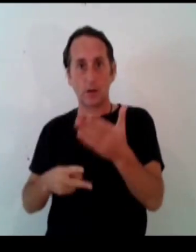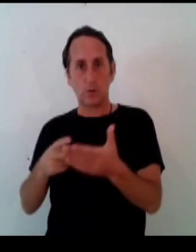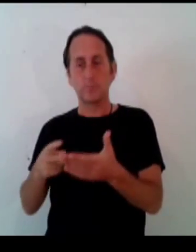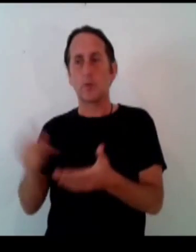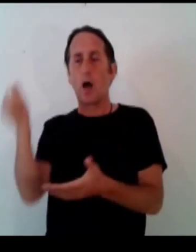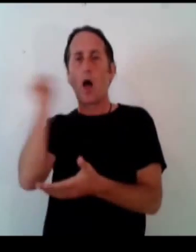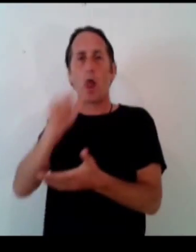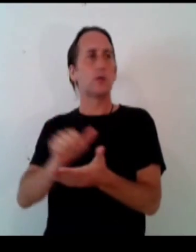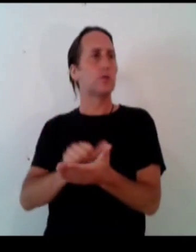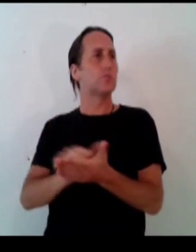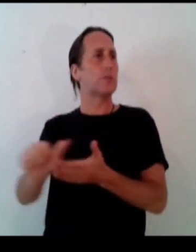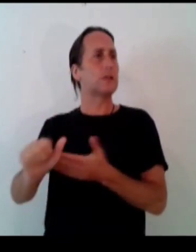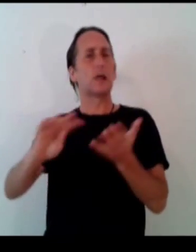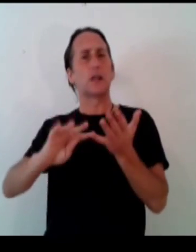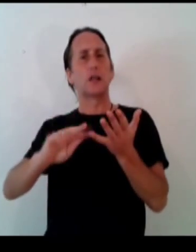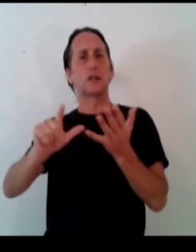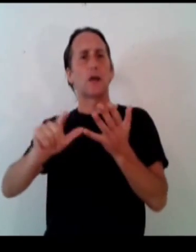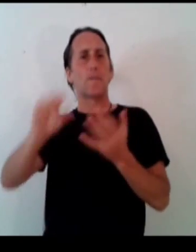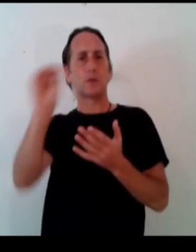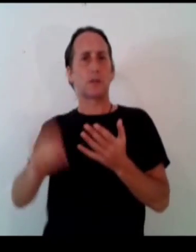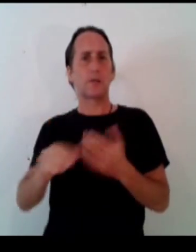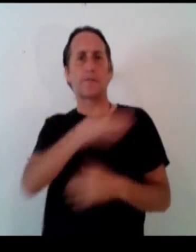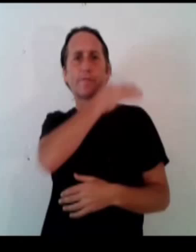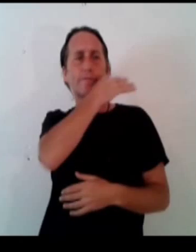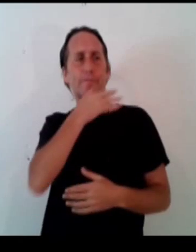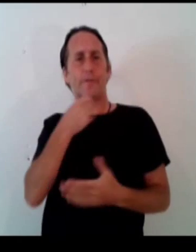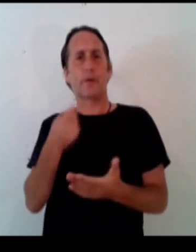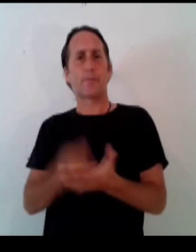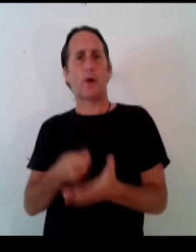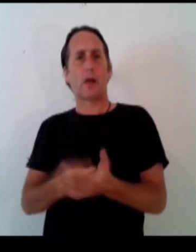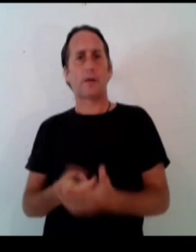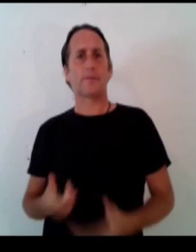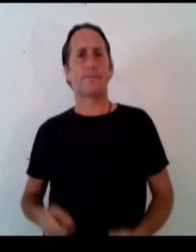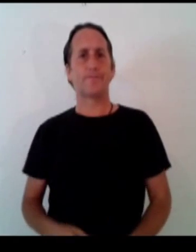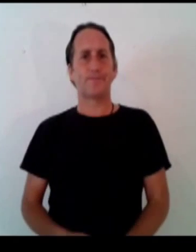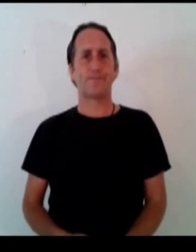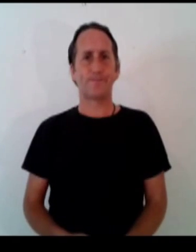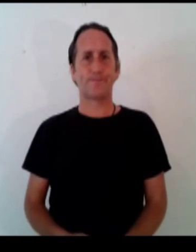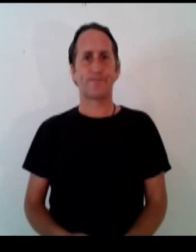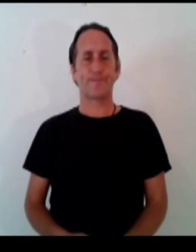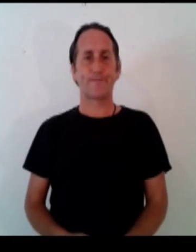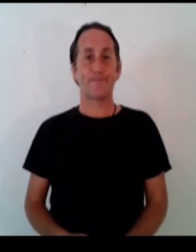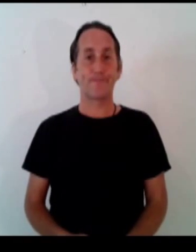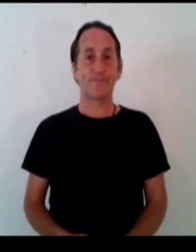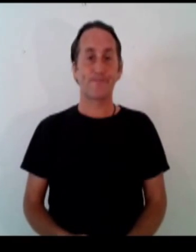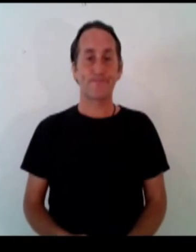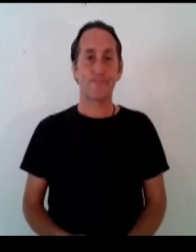are allowed to print 97% of counterfeit money awhile i j i you.